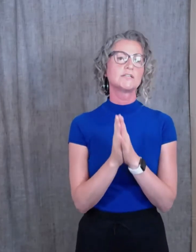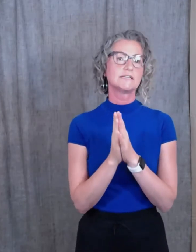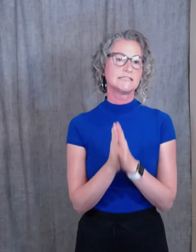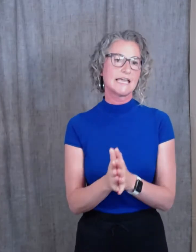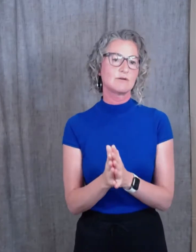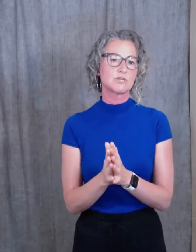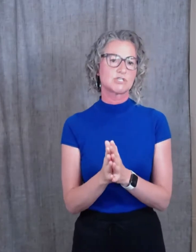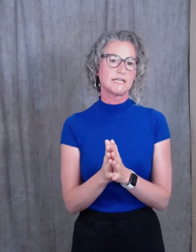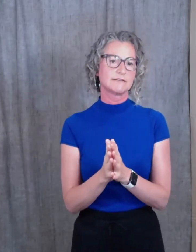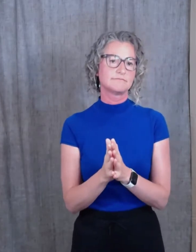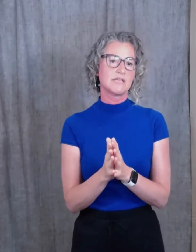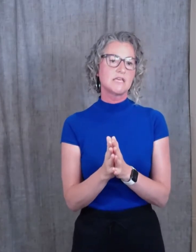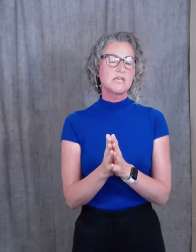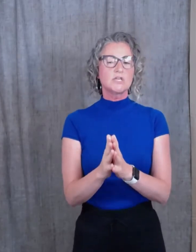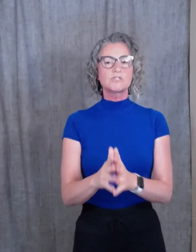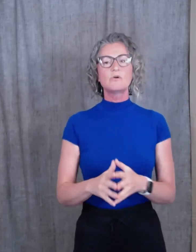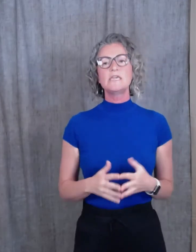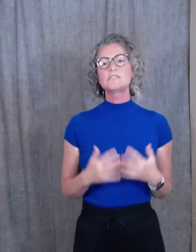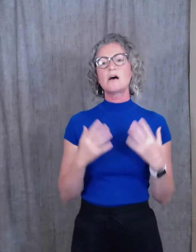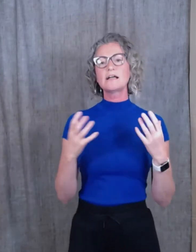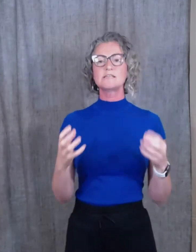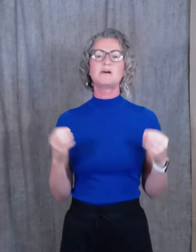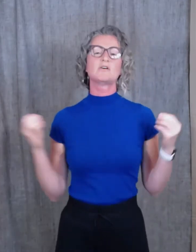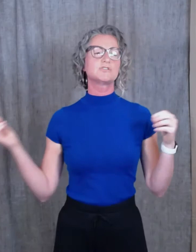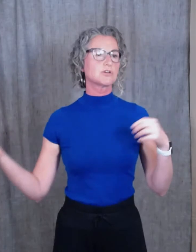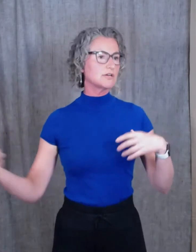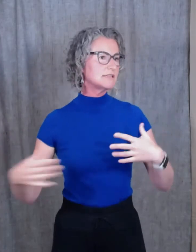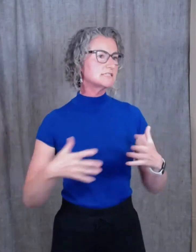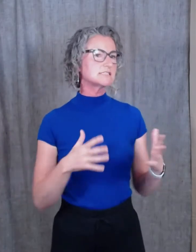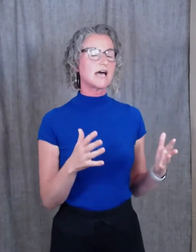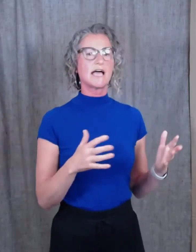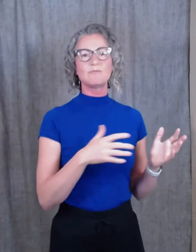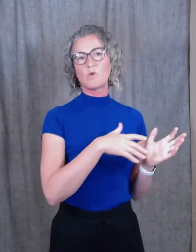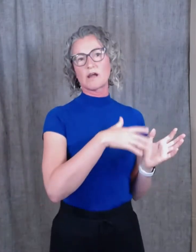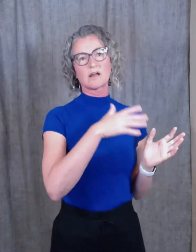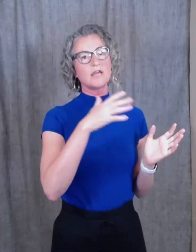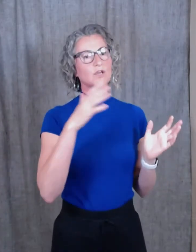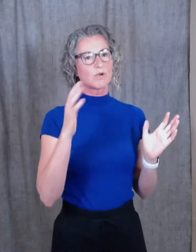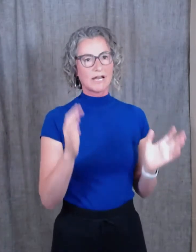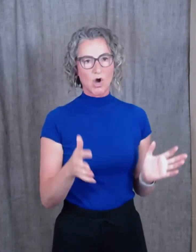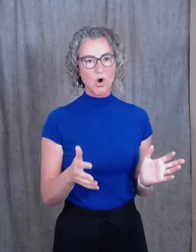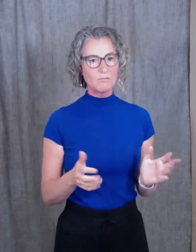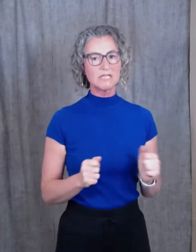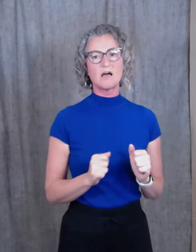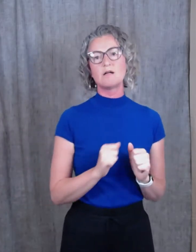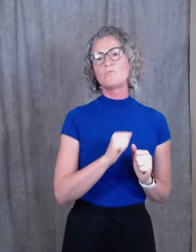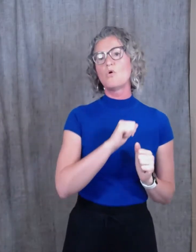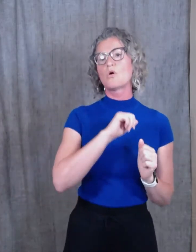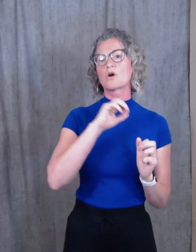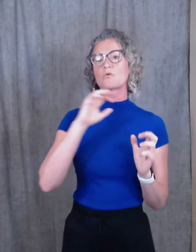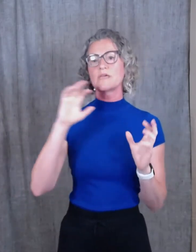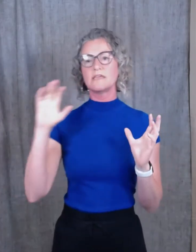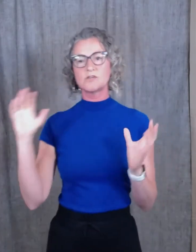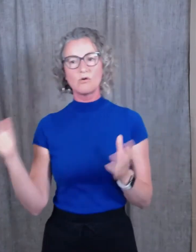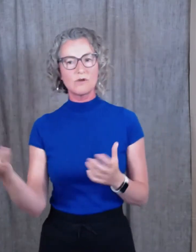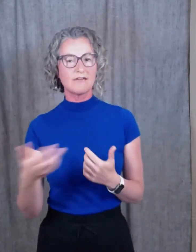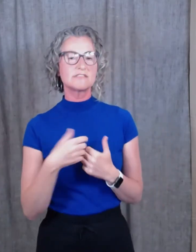languishing. So he talked about during this time where we're at home a lot more, we don't have the same